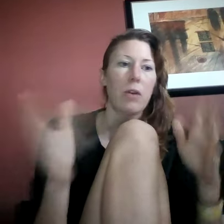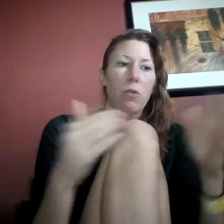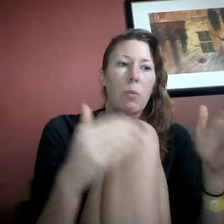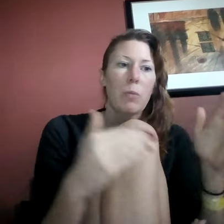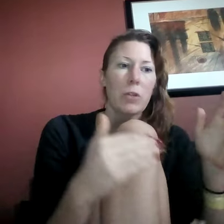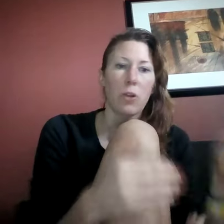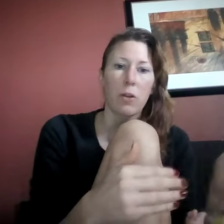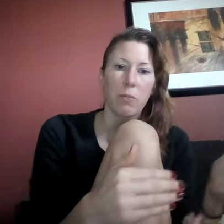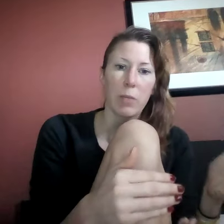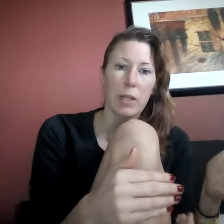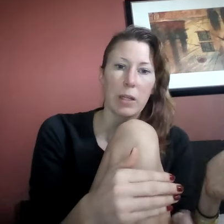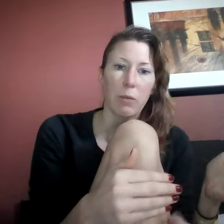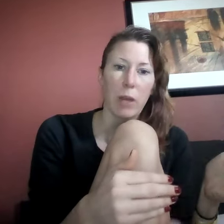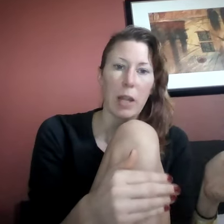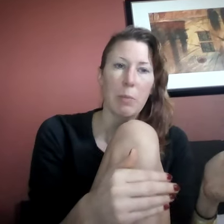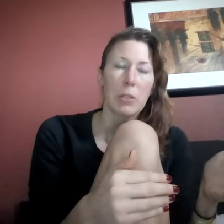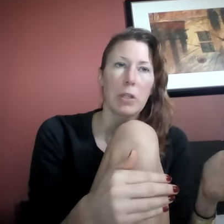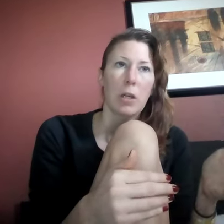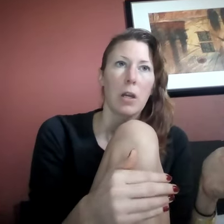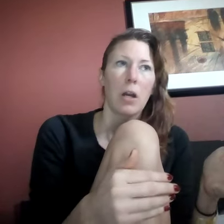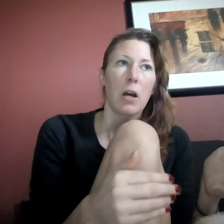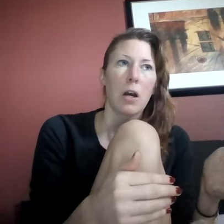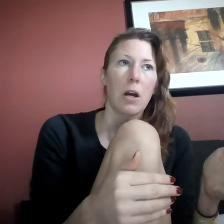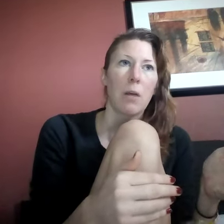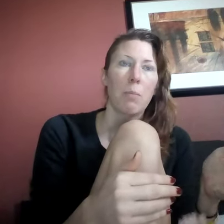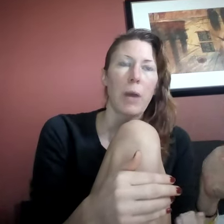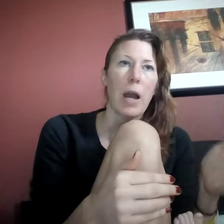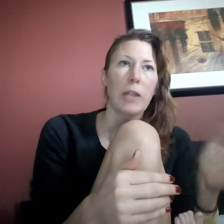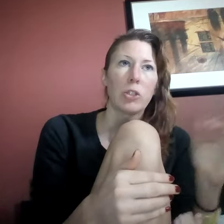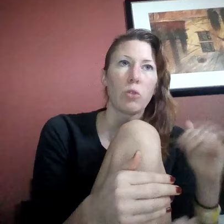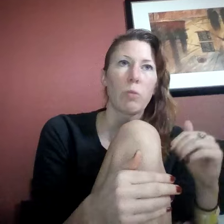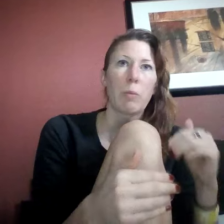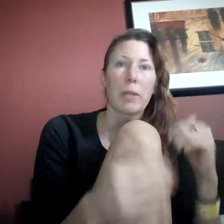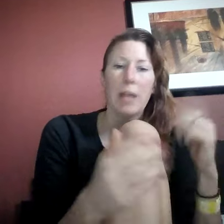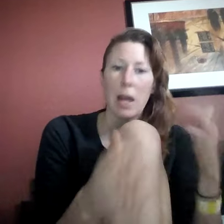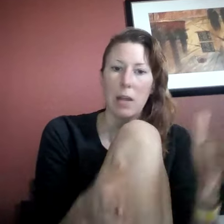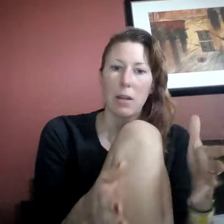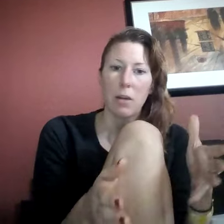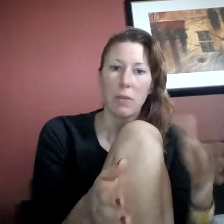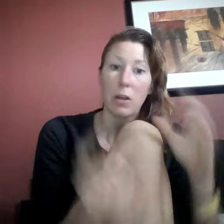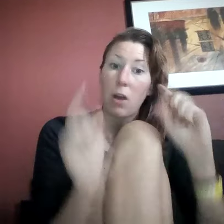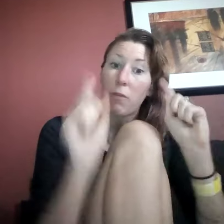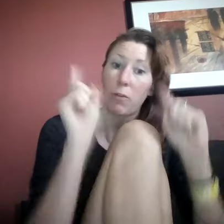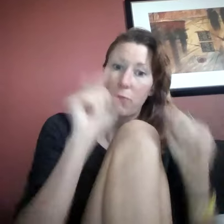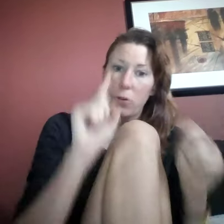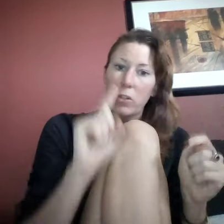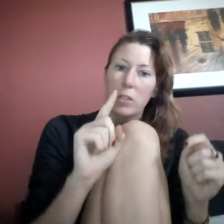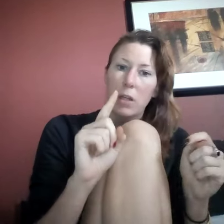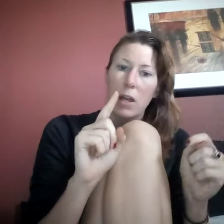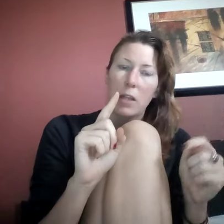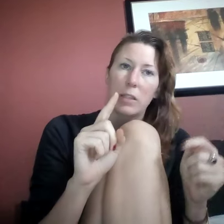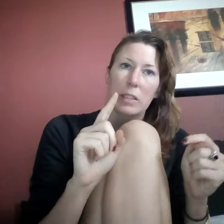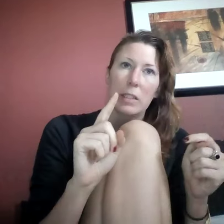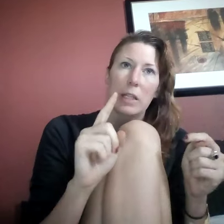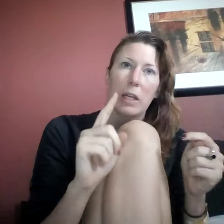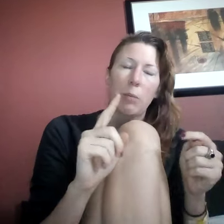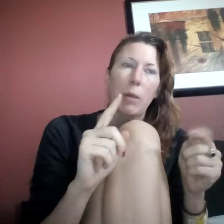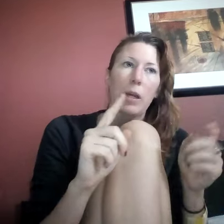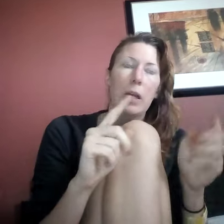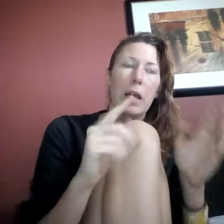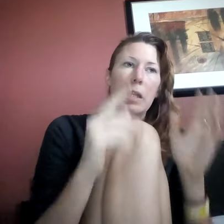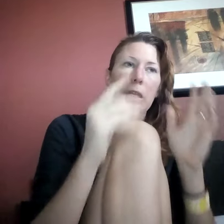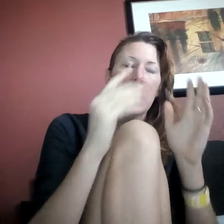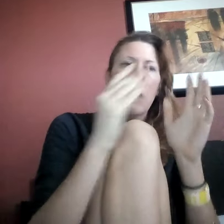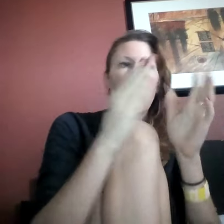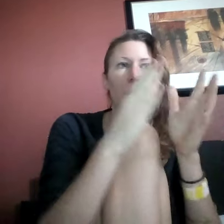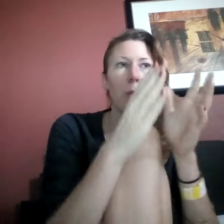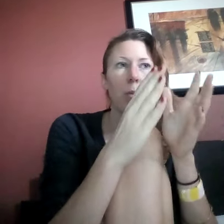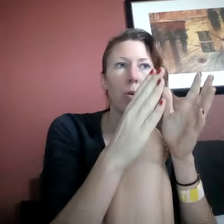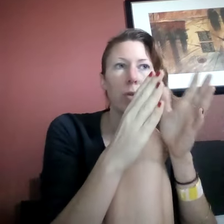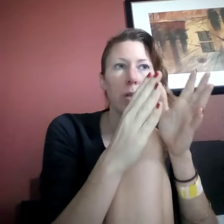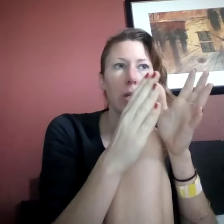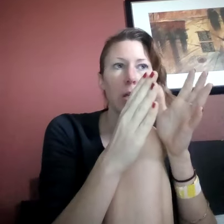don't remember the start of me getting raped, um, but I do remember the end of it, of the first guy, because it's the king bang. And then I remember the,